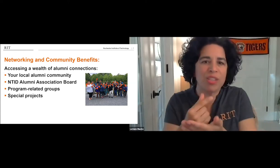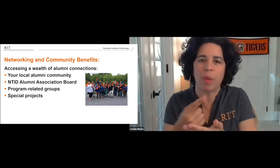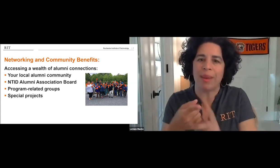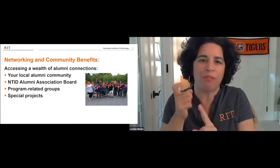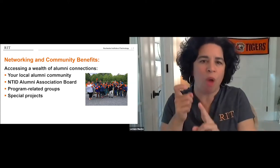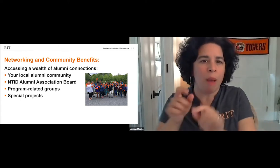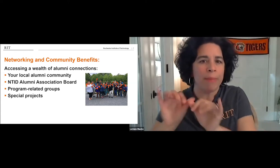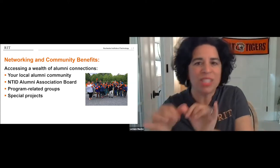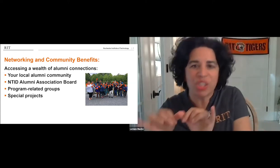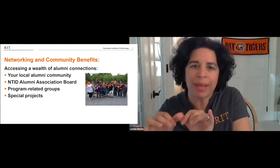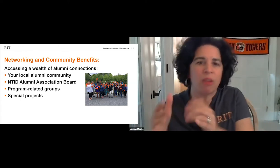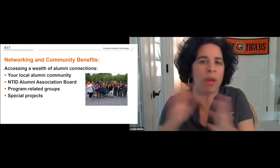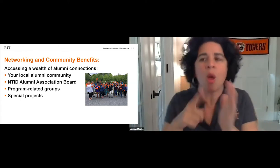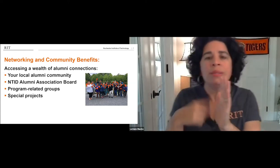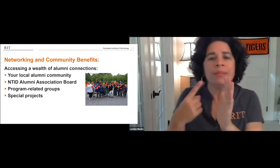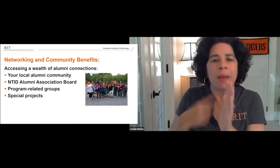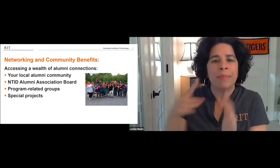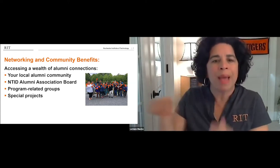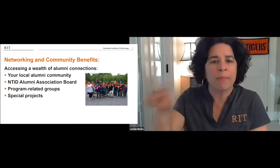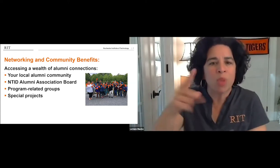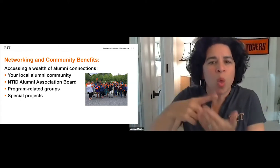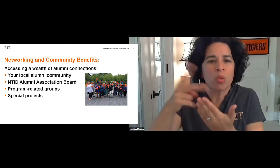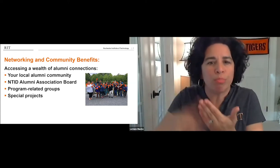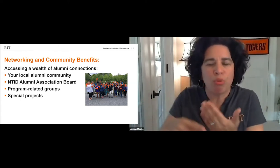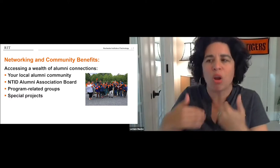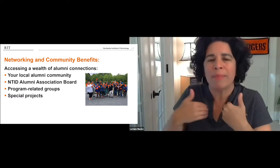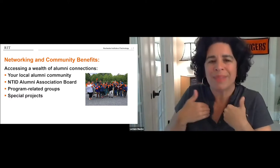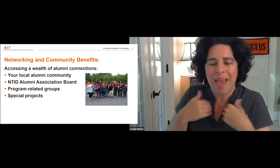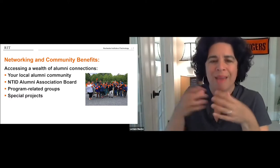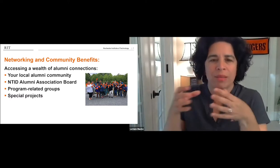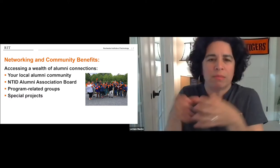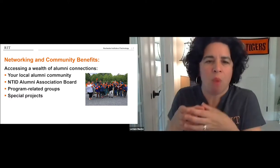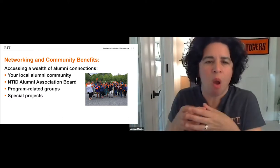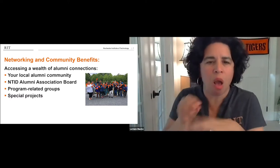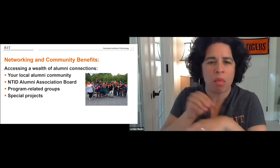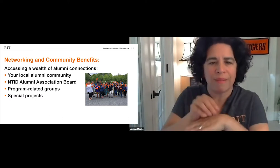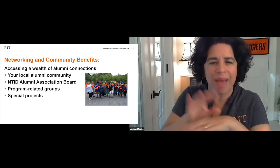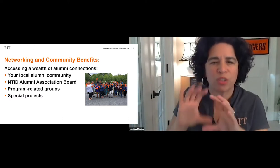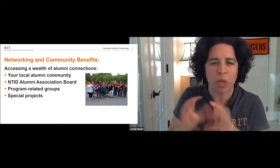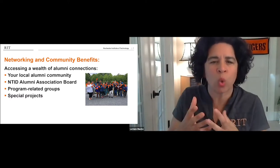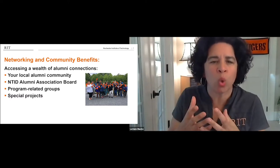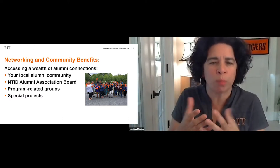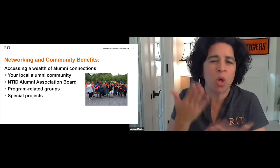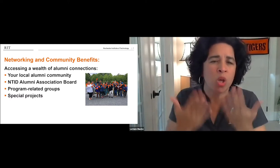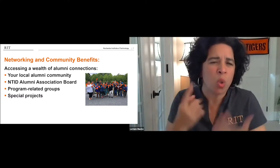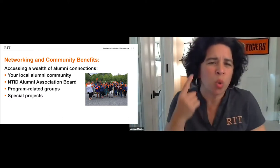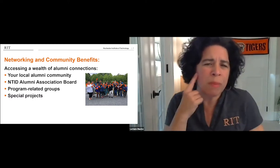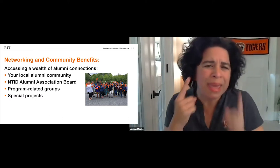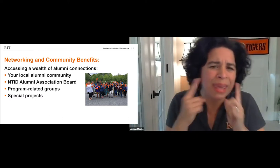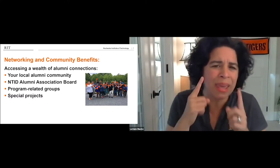Group, or from the Engineering Department, those individual programs often have their own